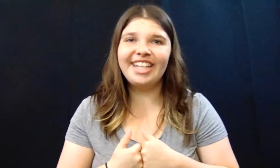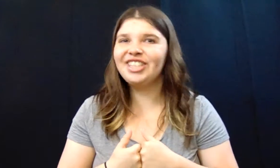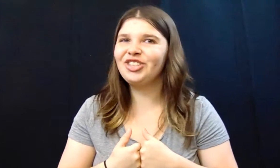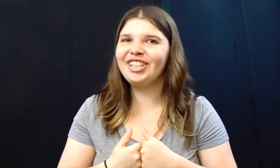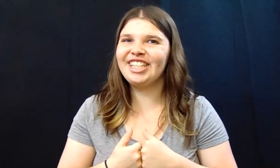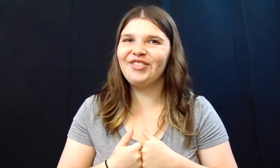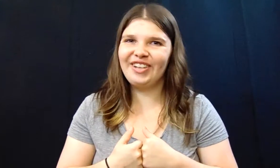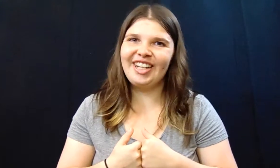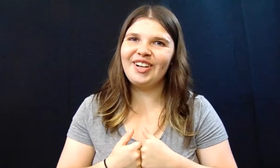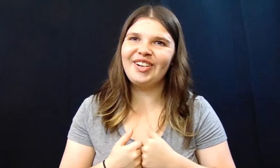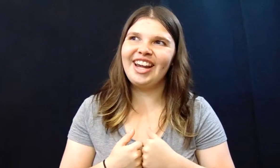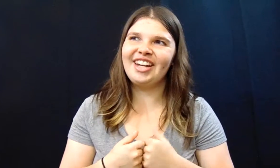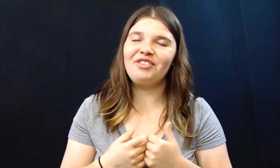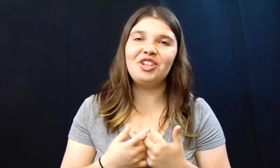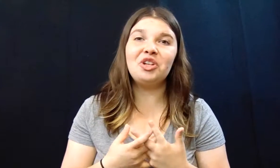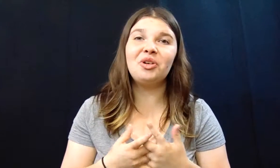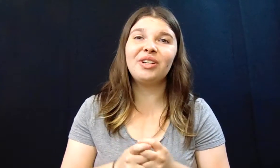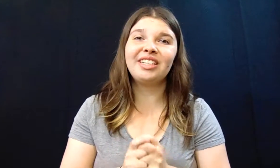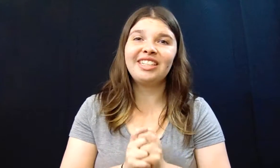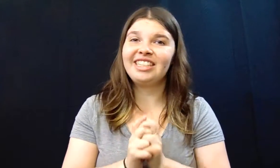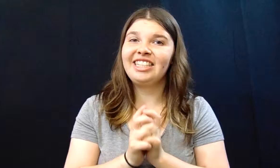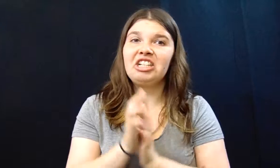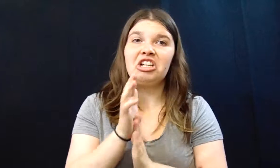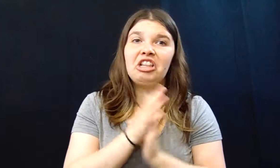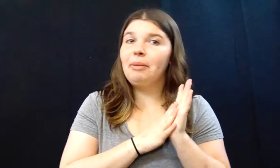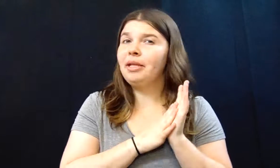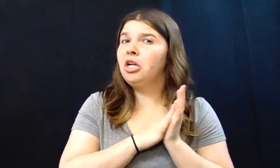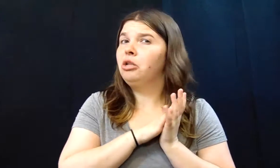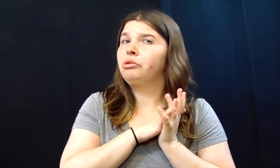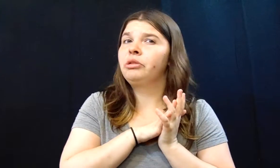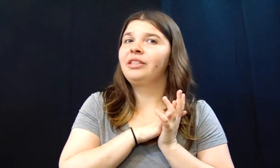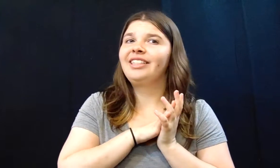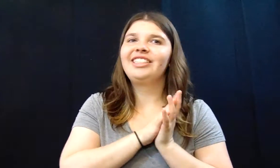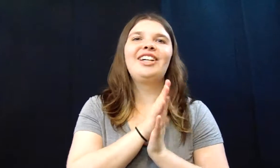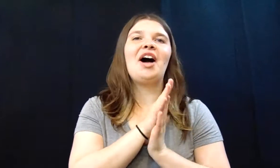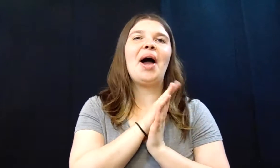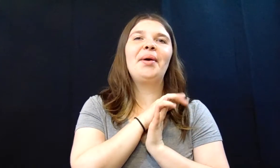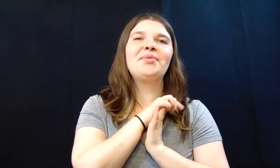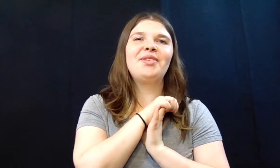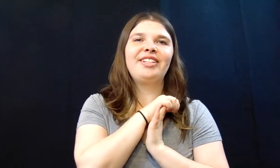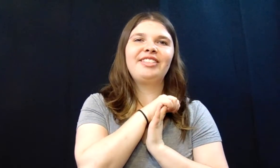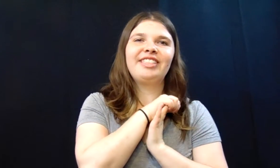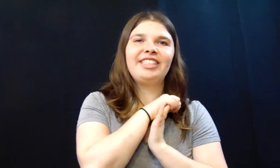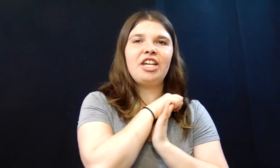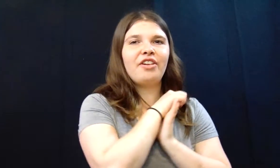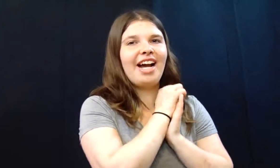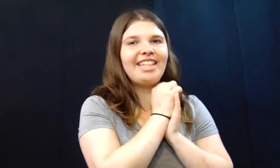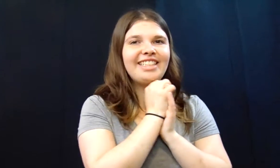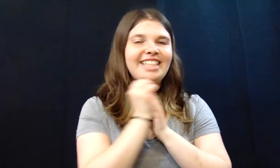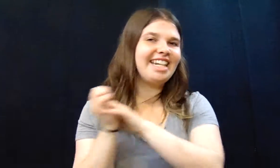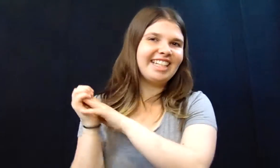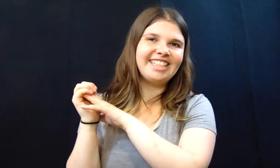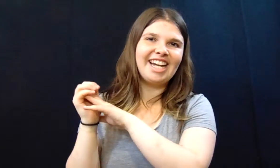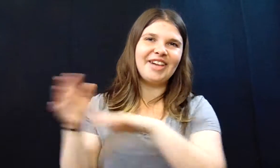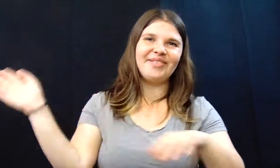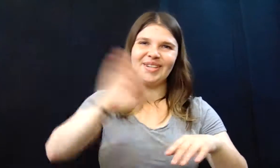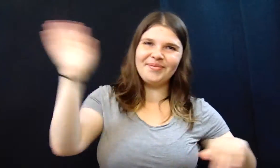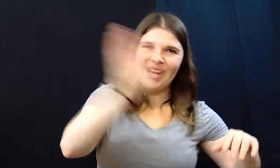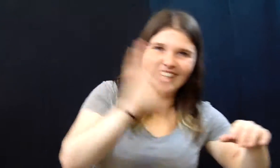guys enjoy this video and if you do let me know so I will see you guys next time bye